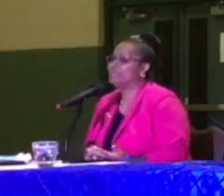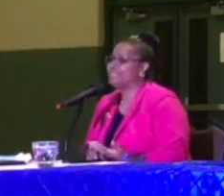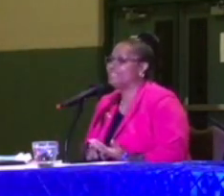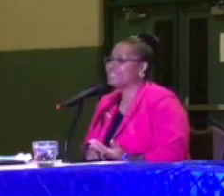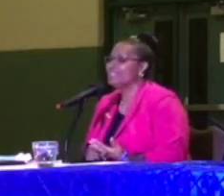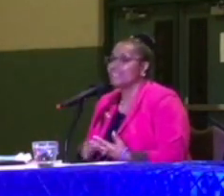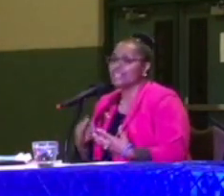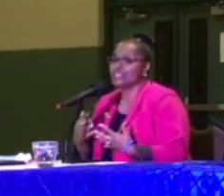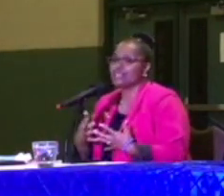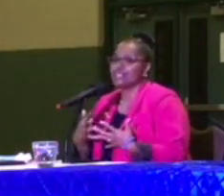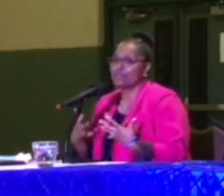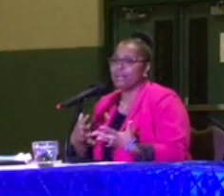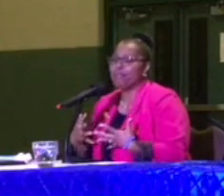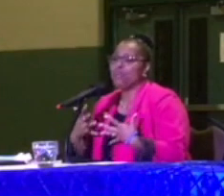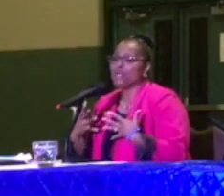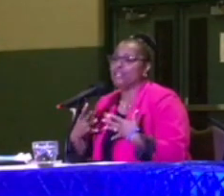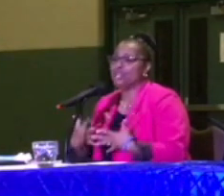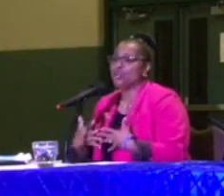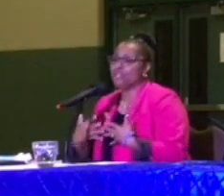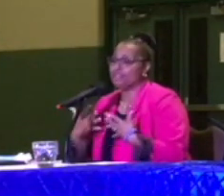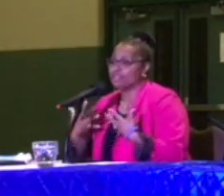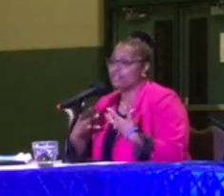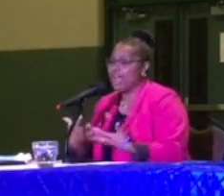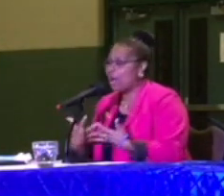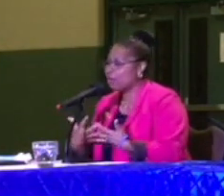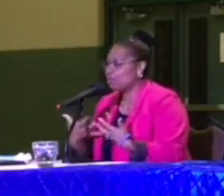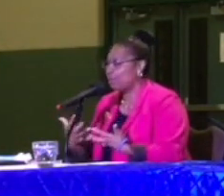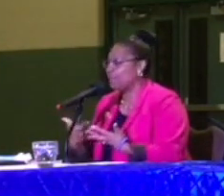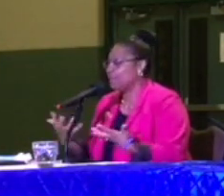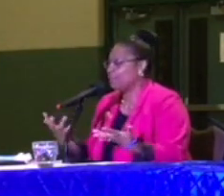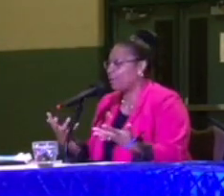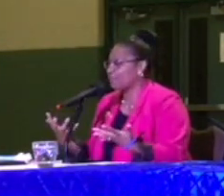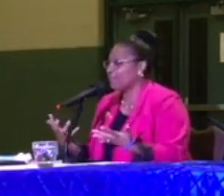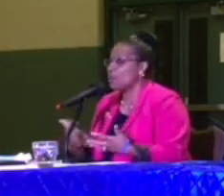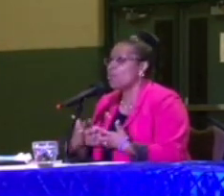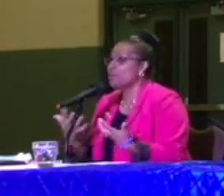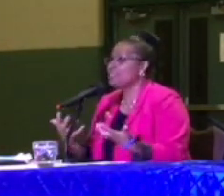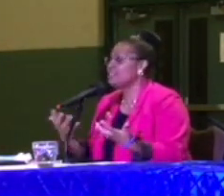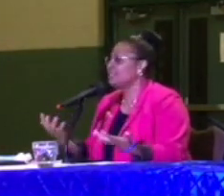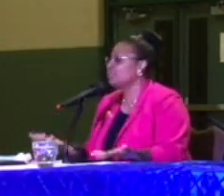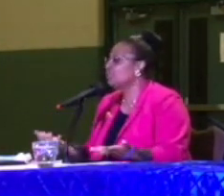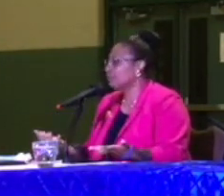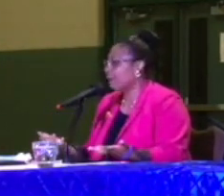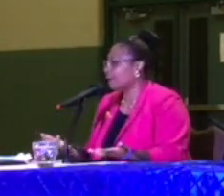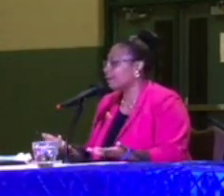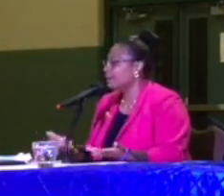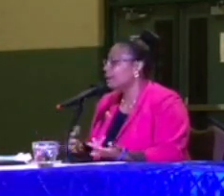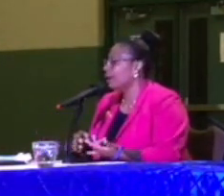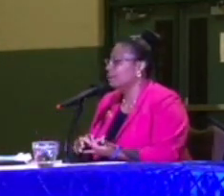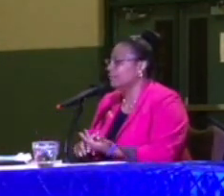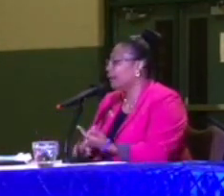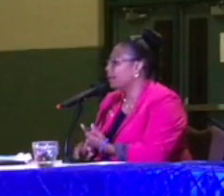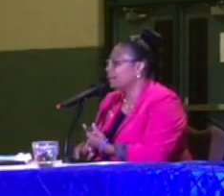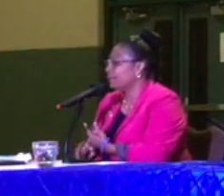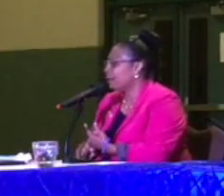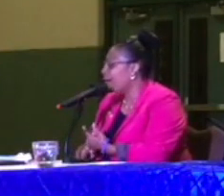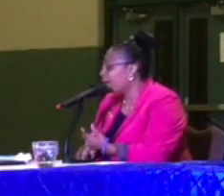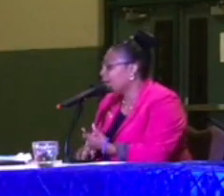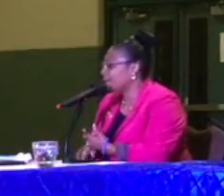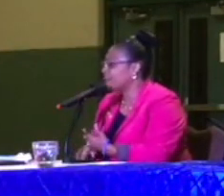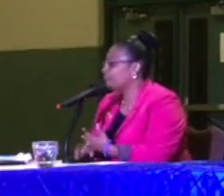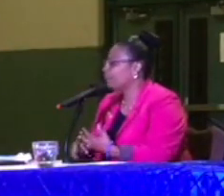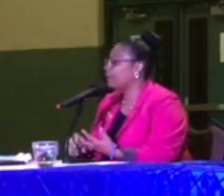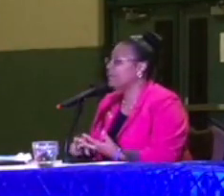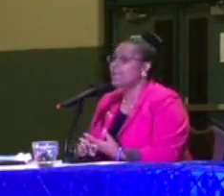block club does. Because people want to know that there's value in being a part of it. What does it look like? Am I going to be